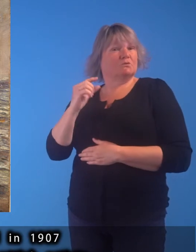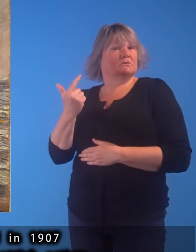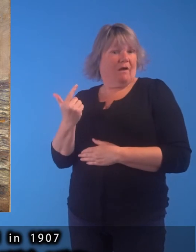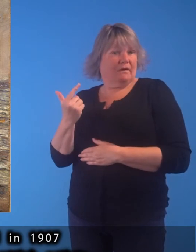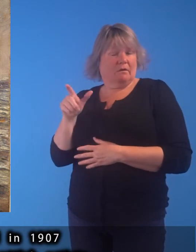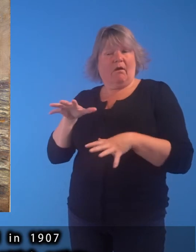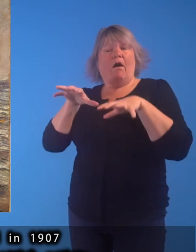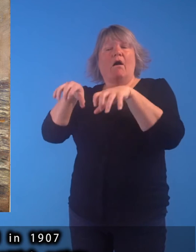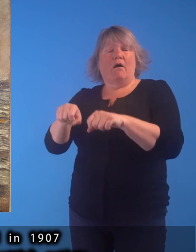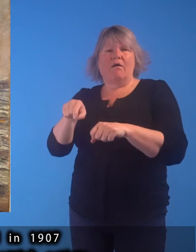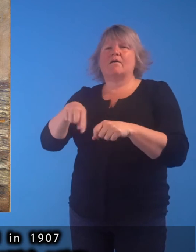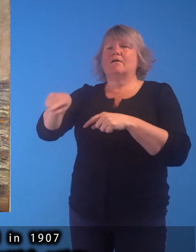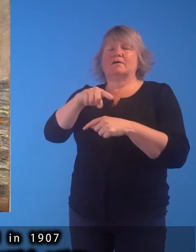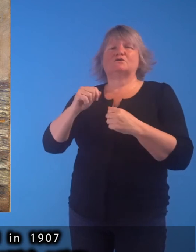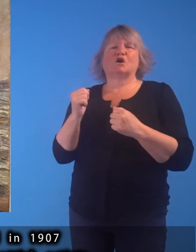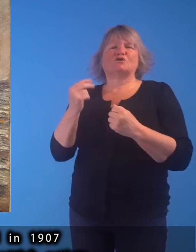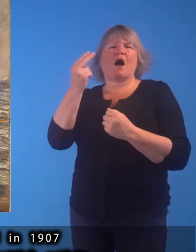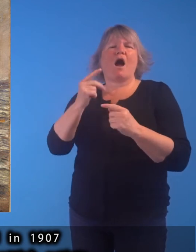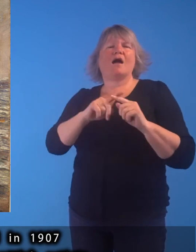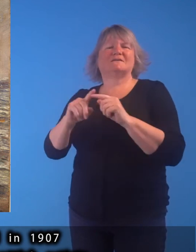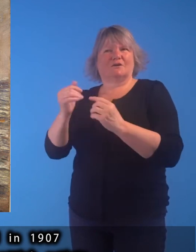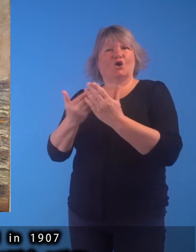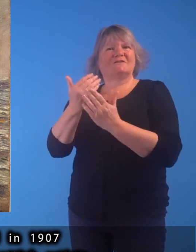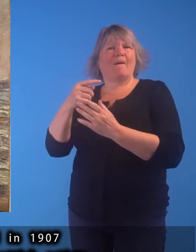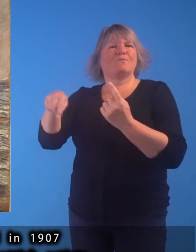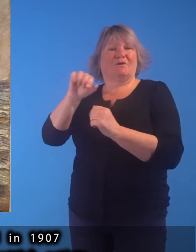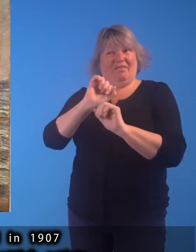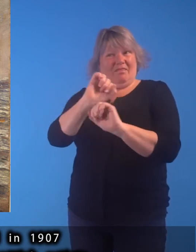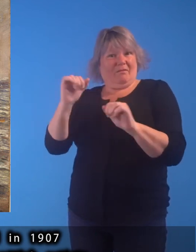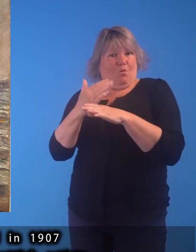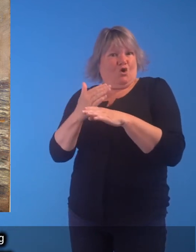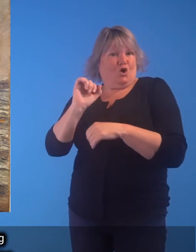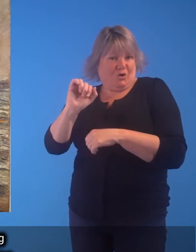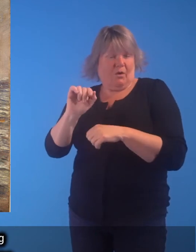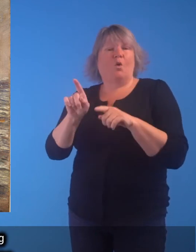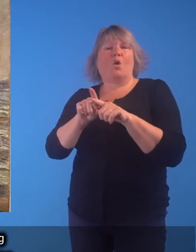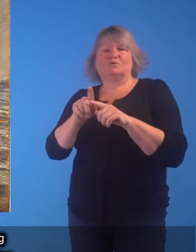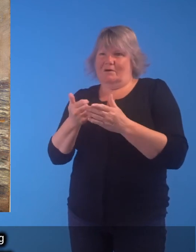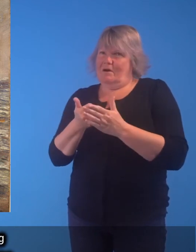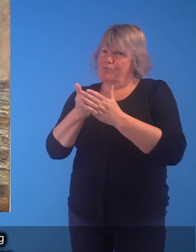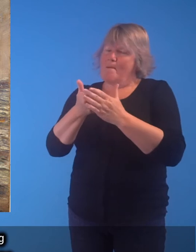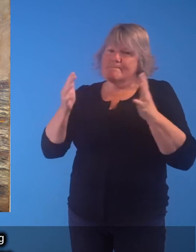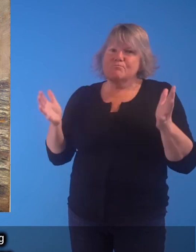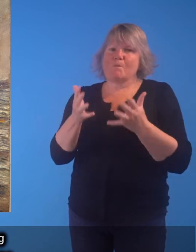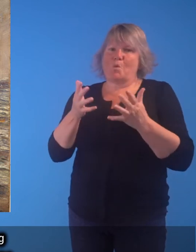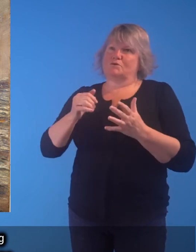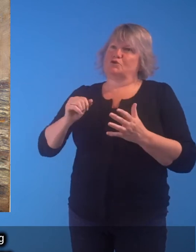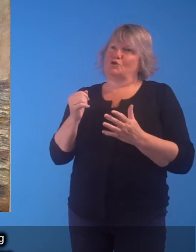1907 to acquire works of contemporary Scottish artists and to assist in the enriching of Scottish